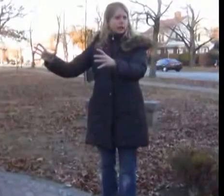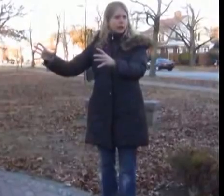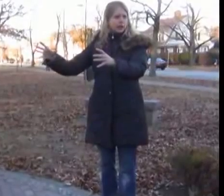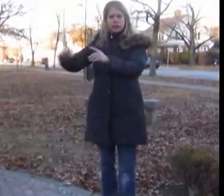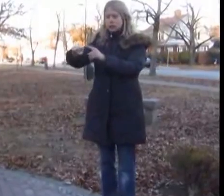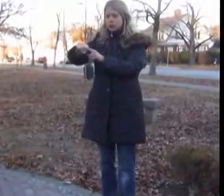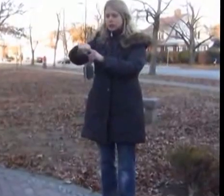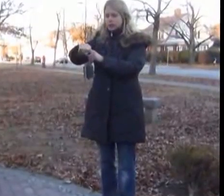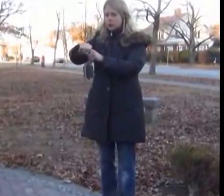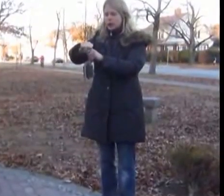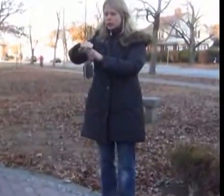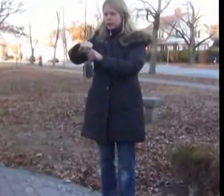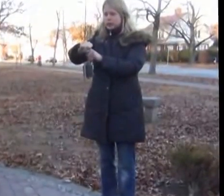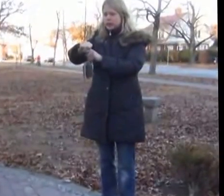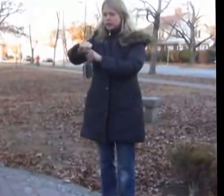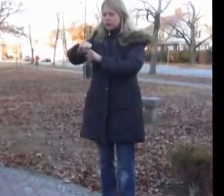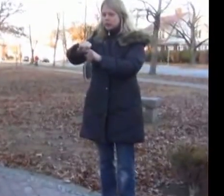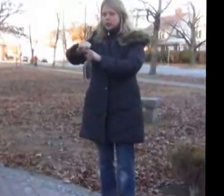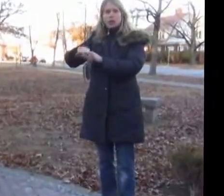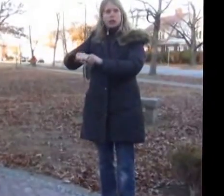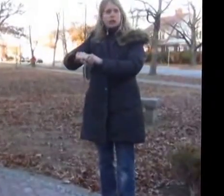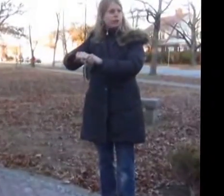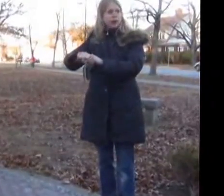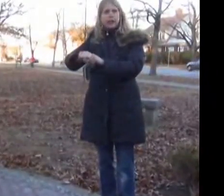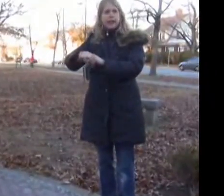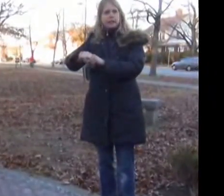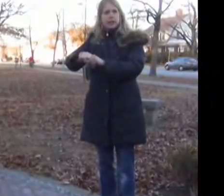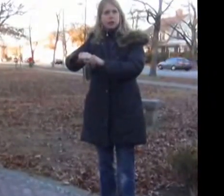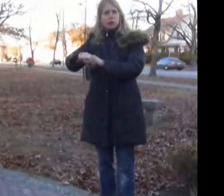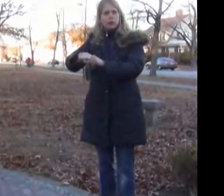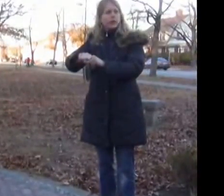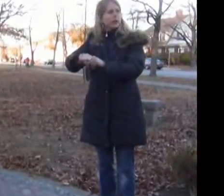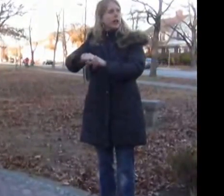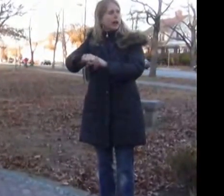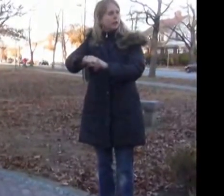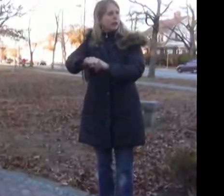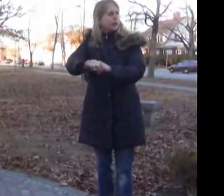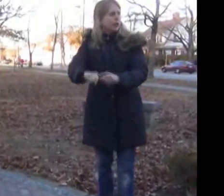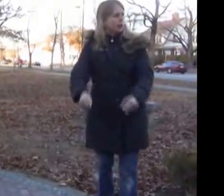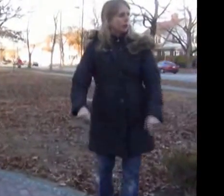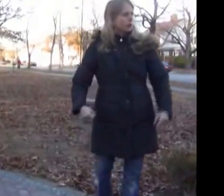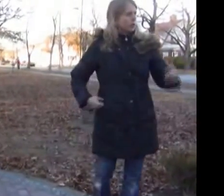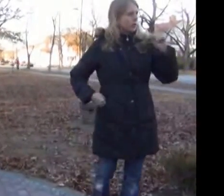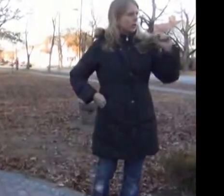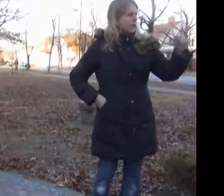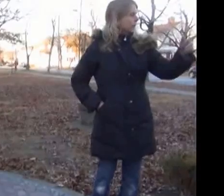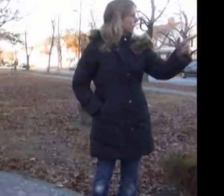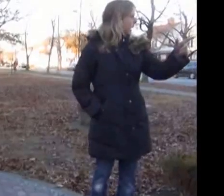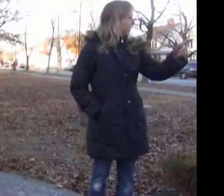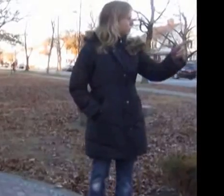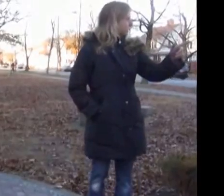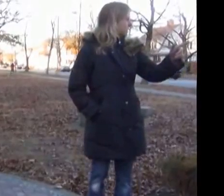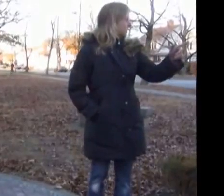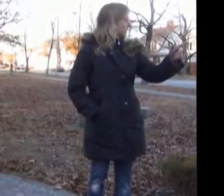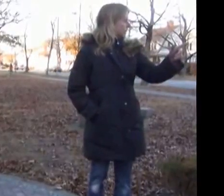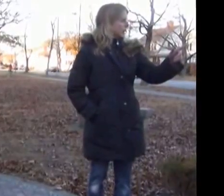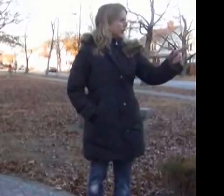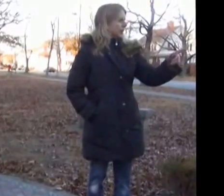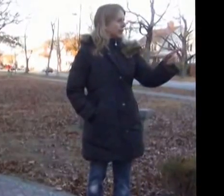happening. And he looked at his watch and he said, Frida has a hair appointment. I've gotta go. And he left. And